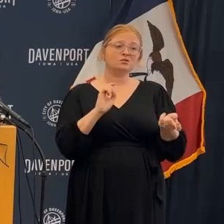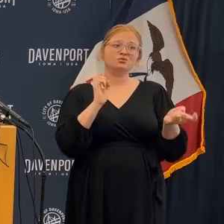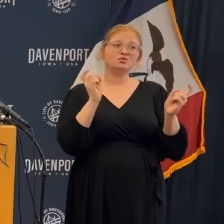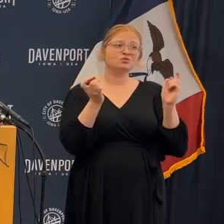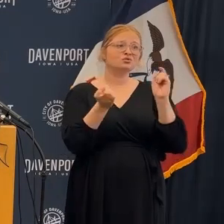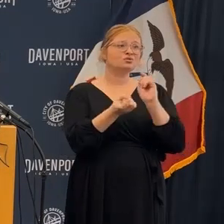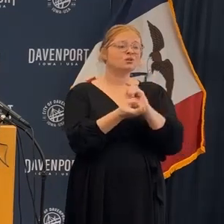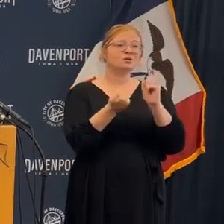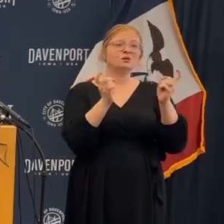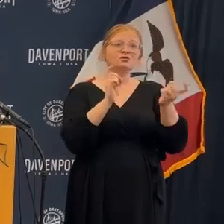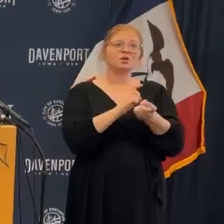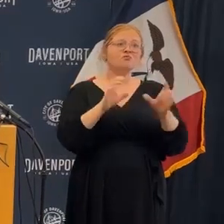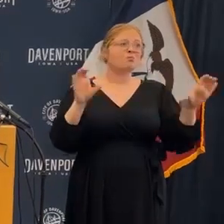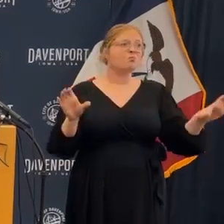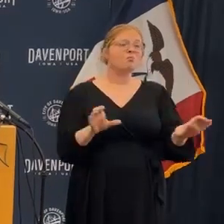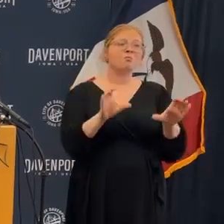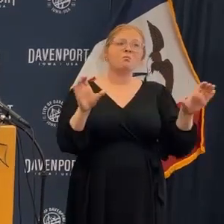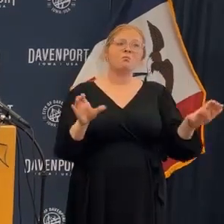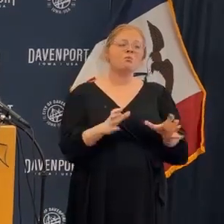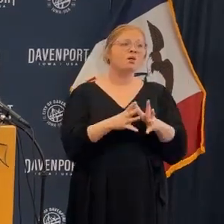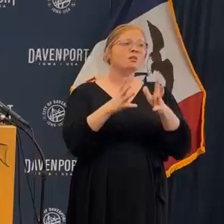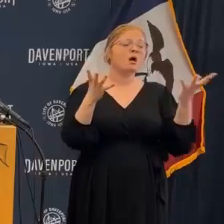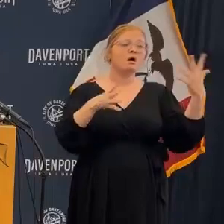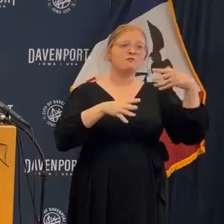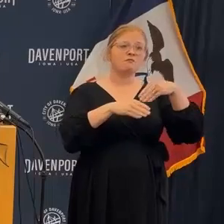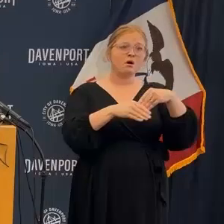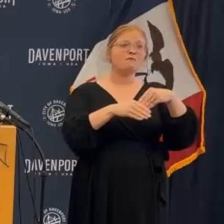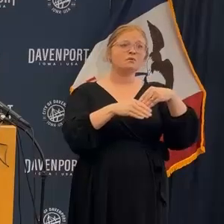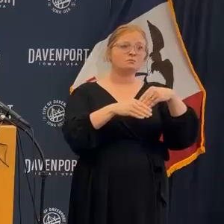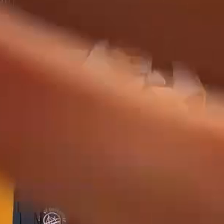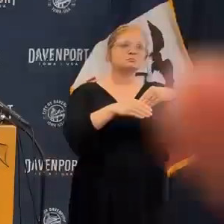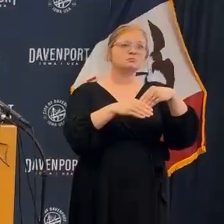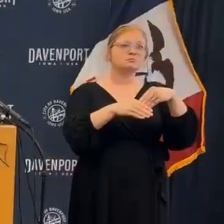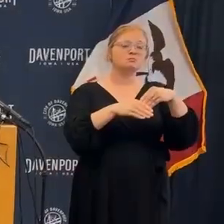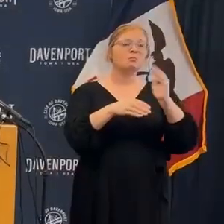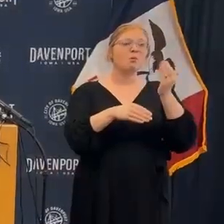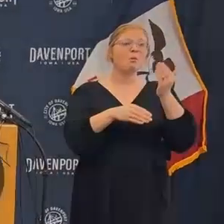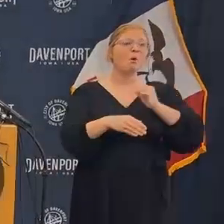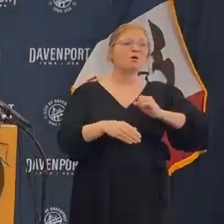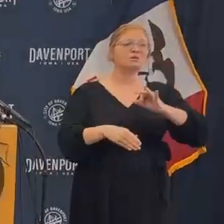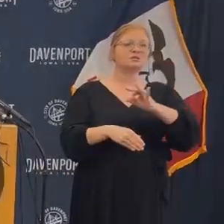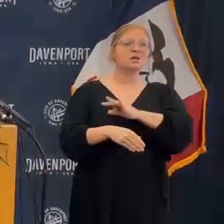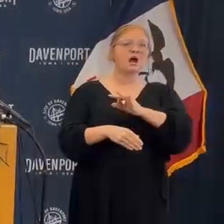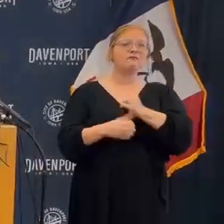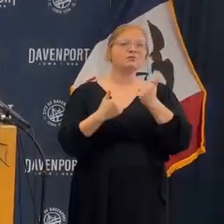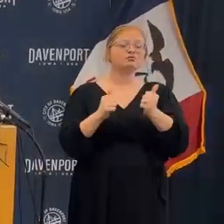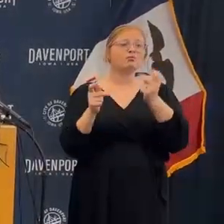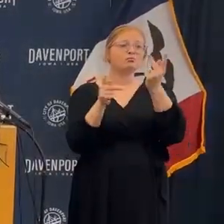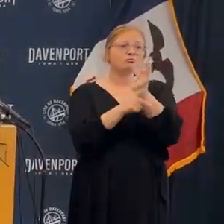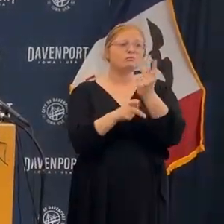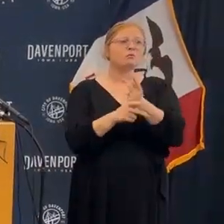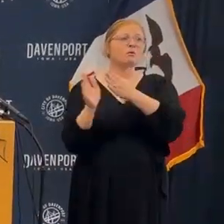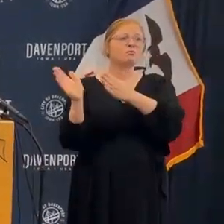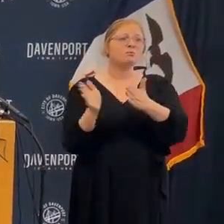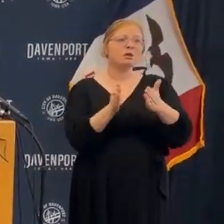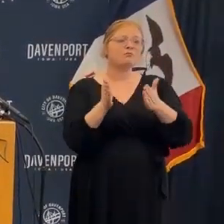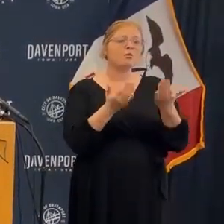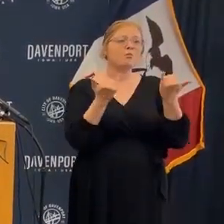and ever evolving. Our command staff is coordinating information as it is available